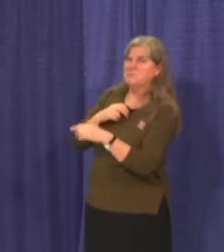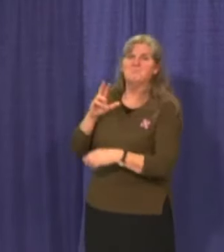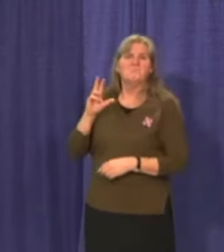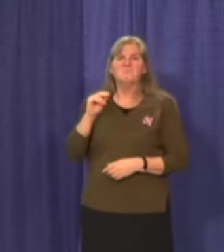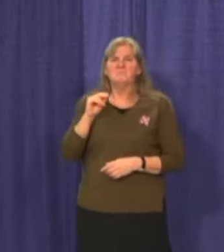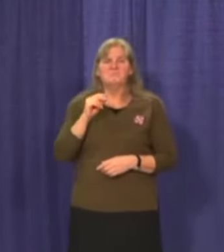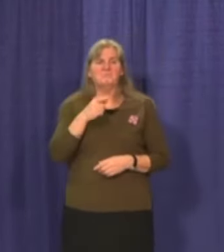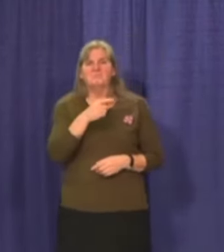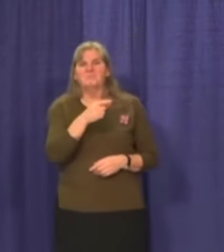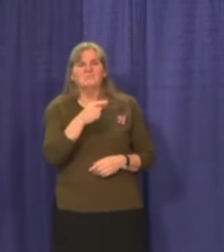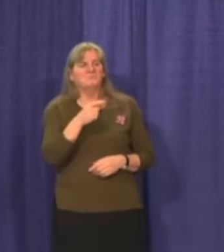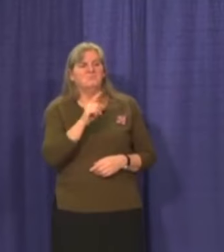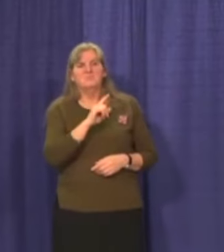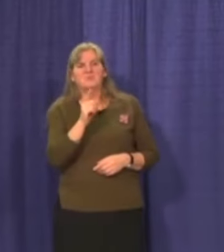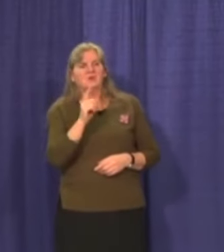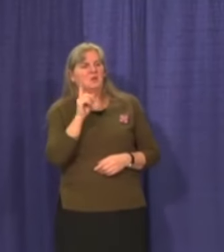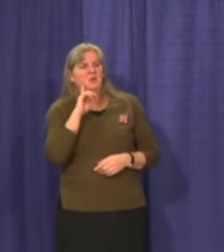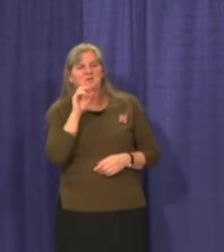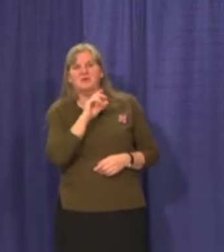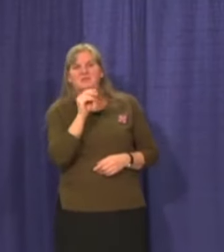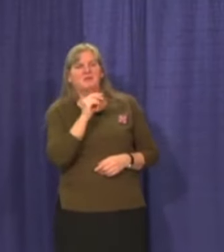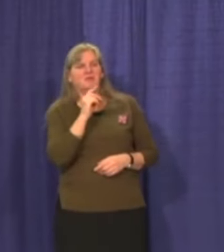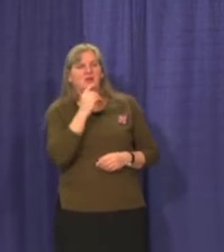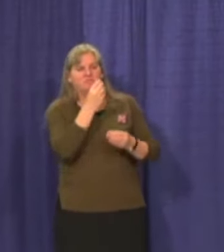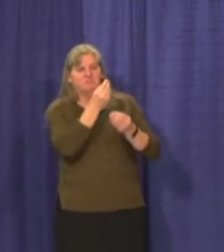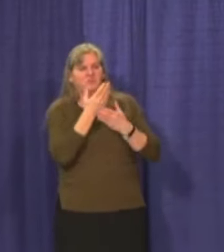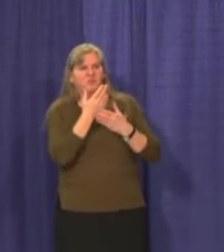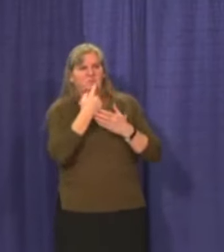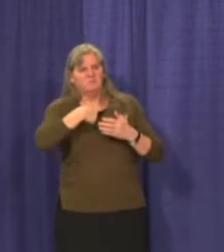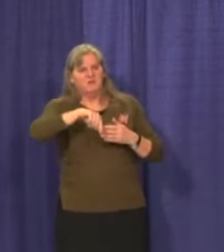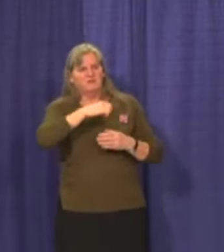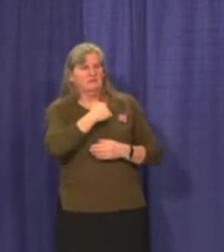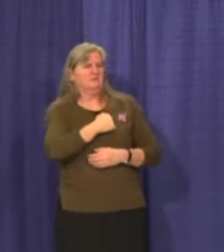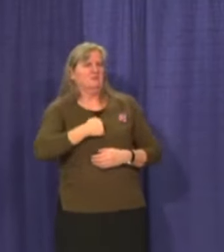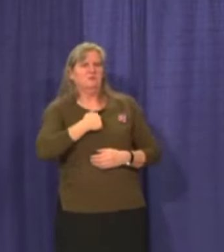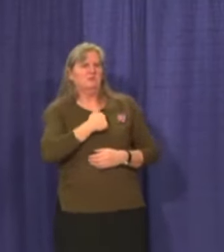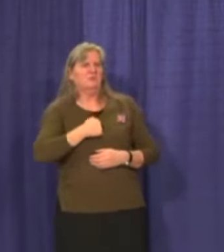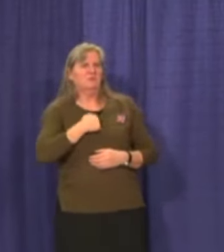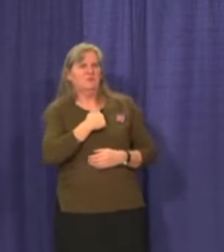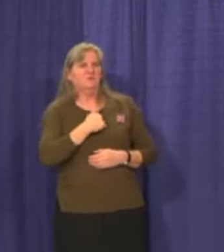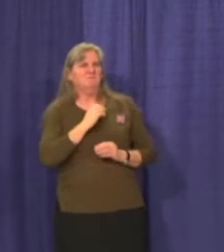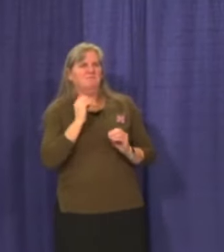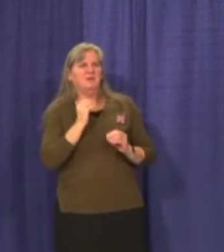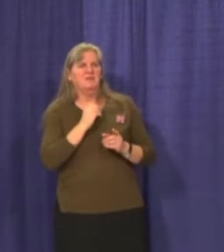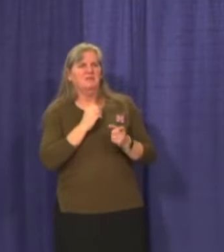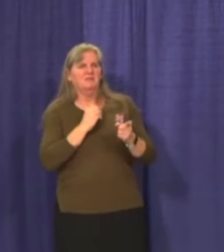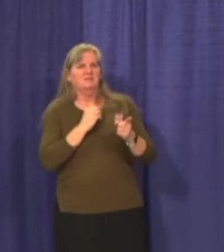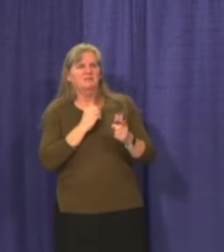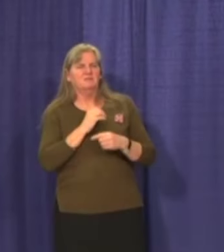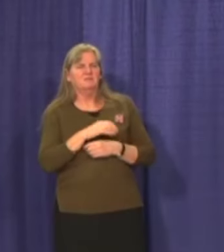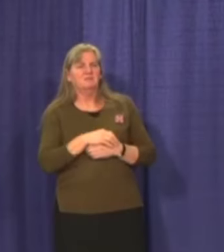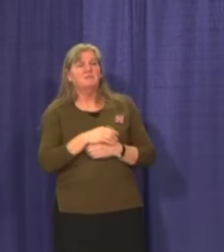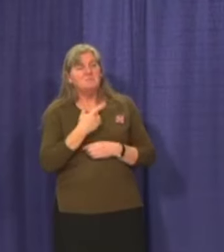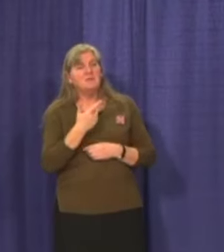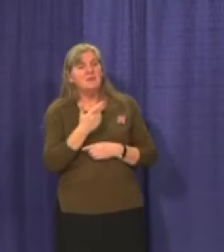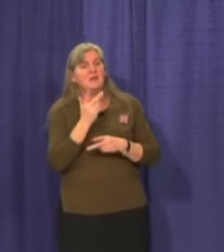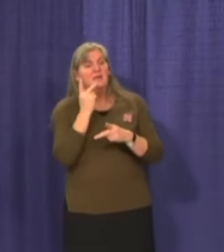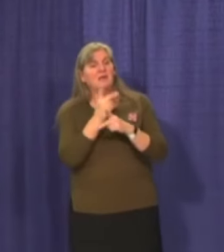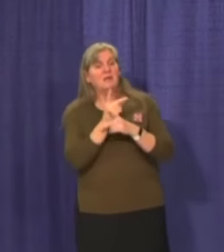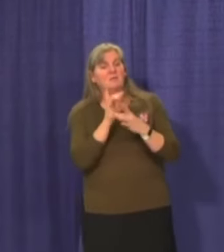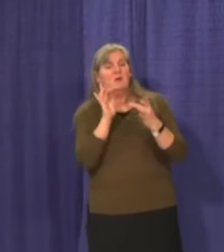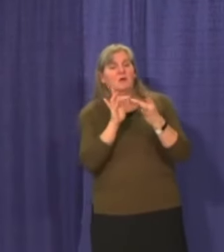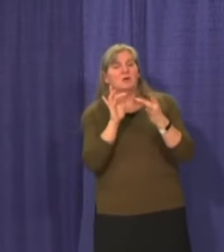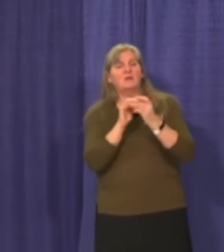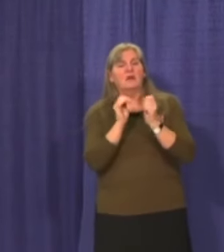know, Marcella, I have no indication that they have, but I, and, and I am staying in touch with White River